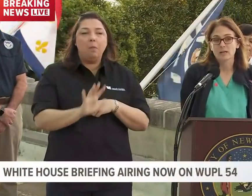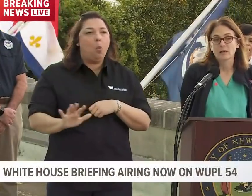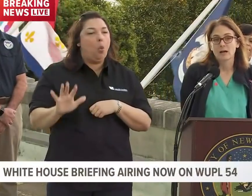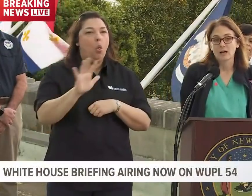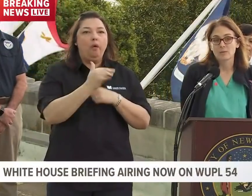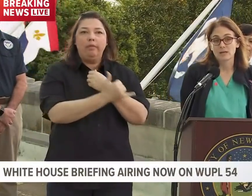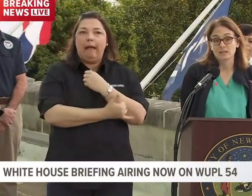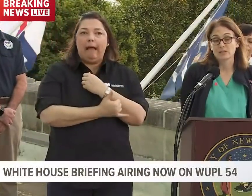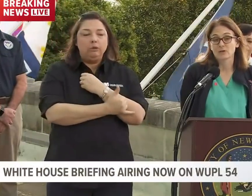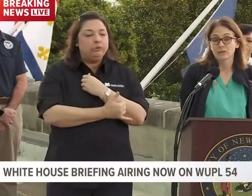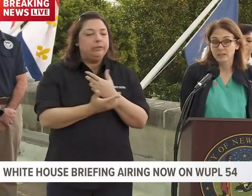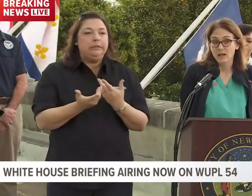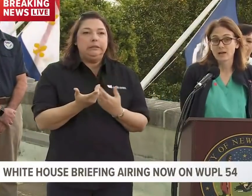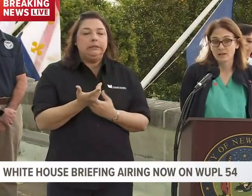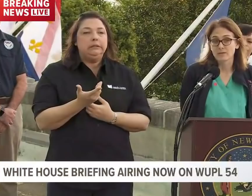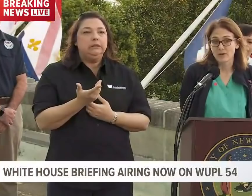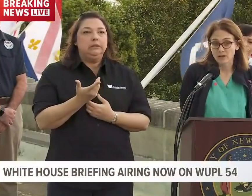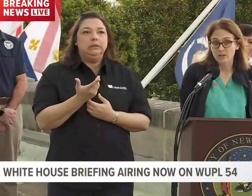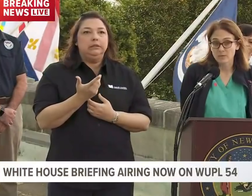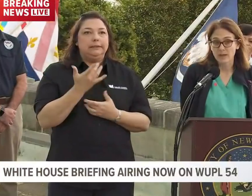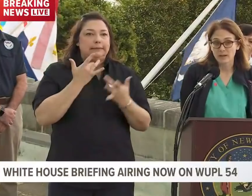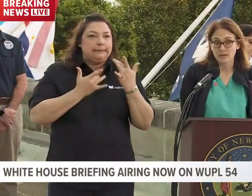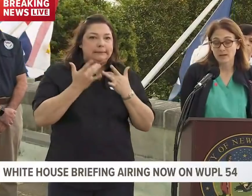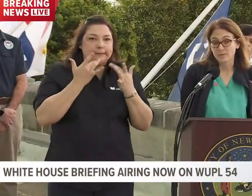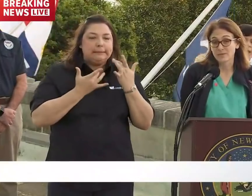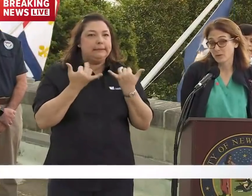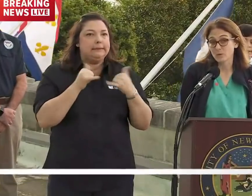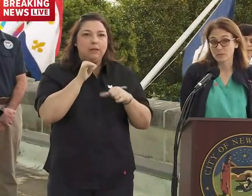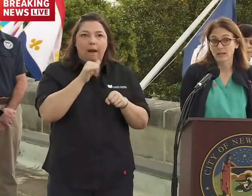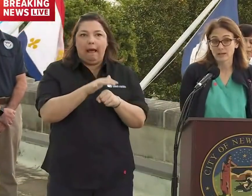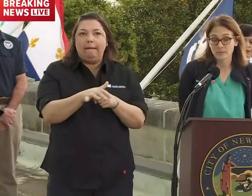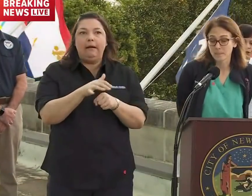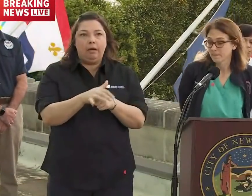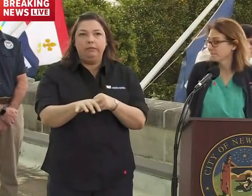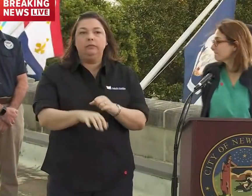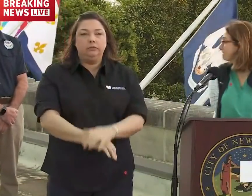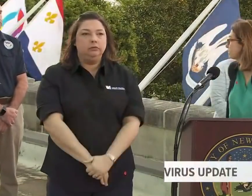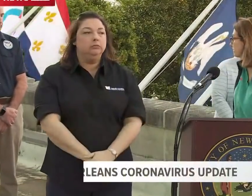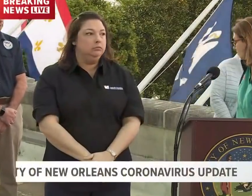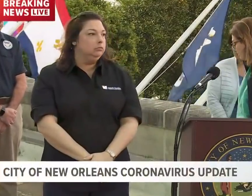of course, we'll join you for eyewitness news starting at 5. ...the volume that we would like.